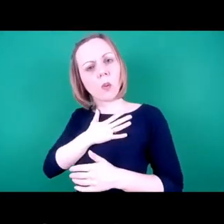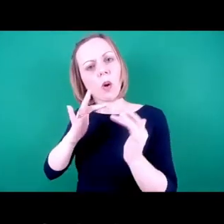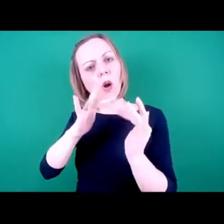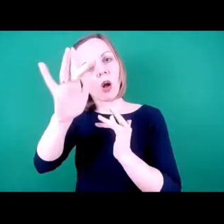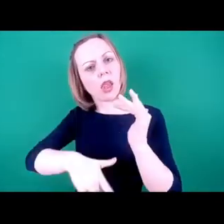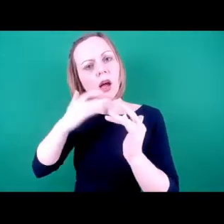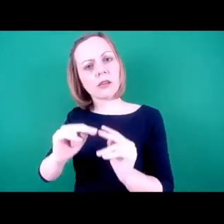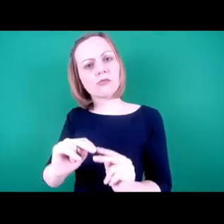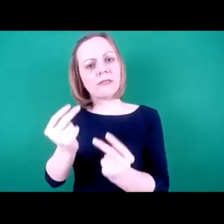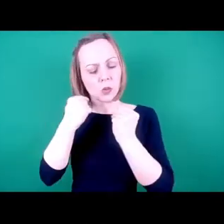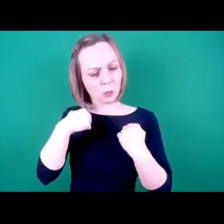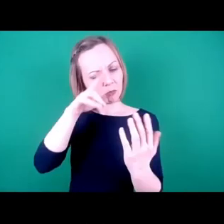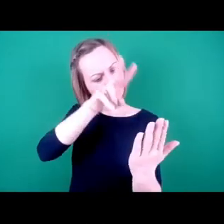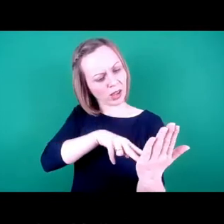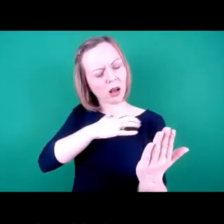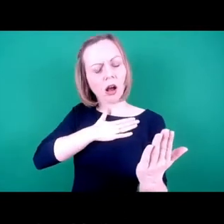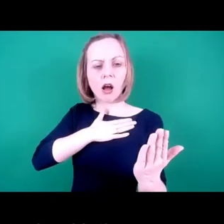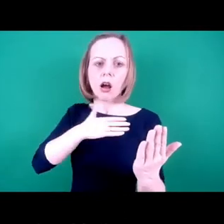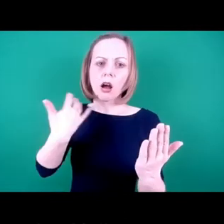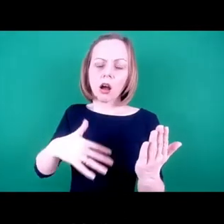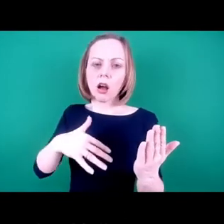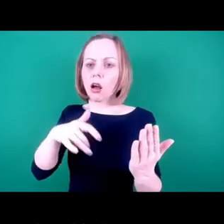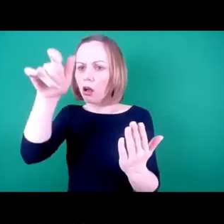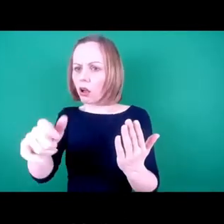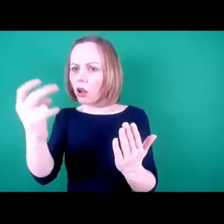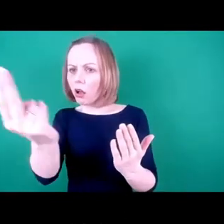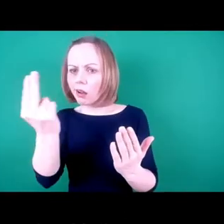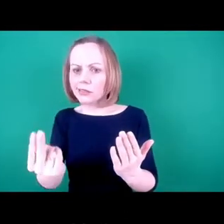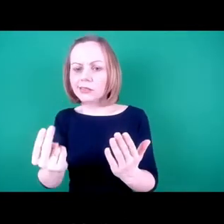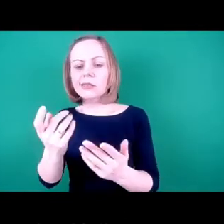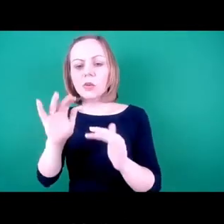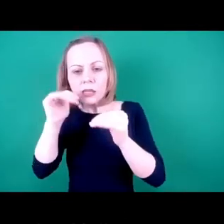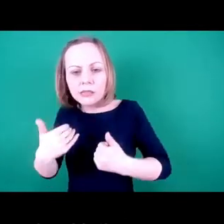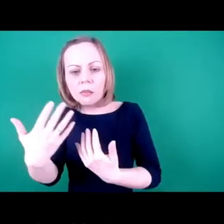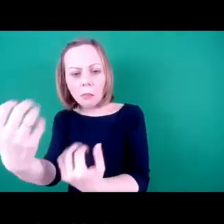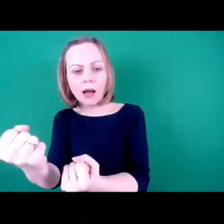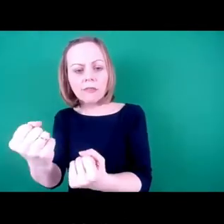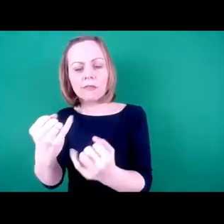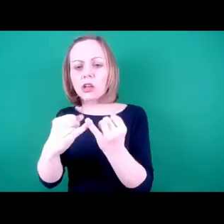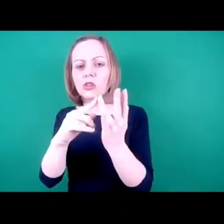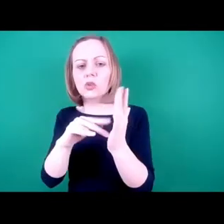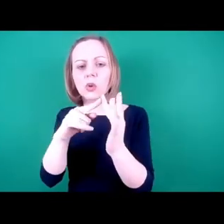autism. She had absolutely nothing to do with the film herself, but she wrote on her blog.